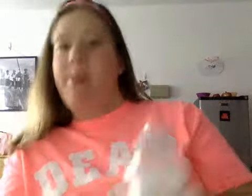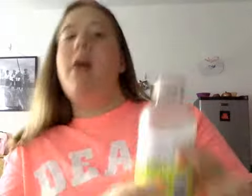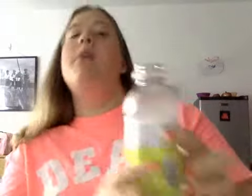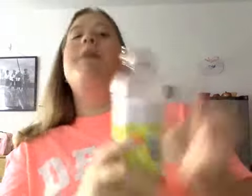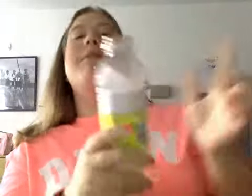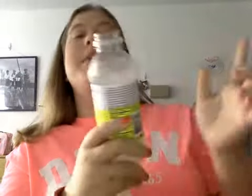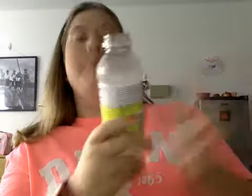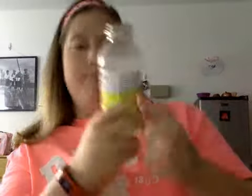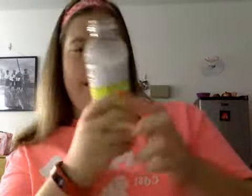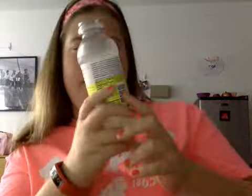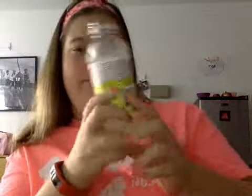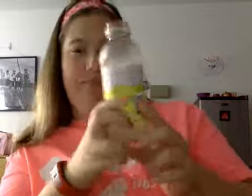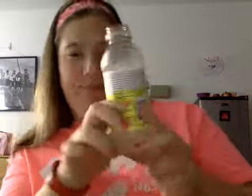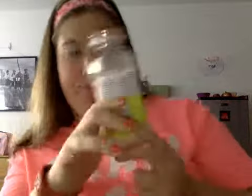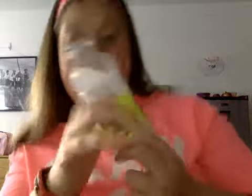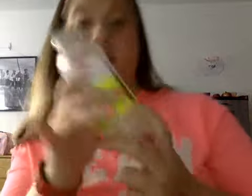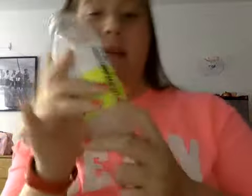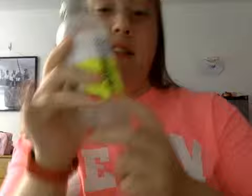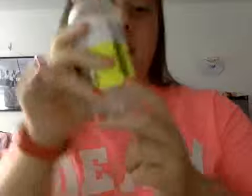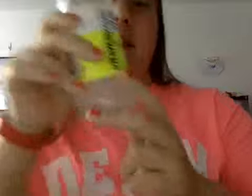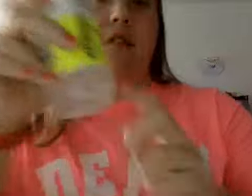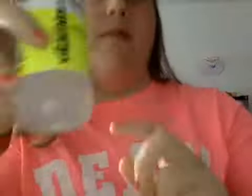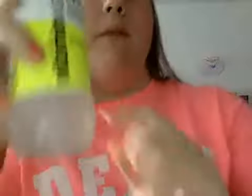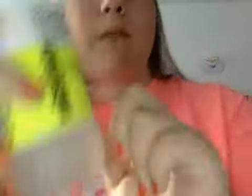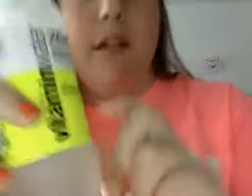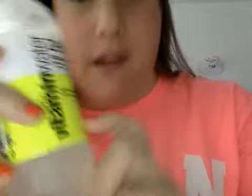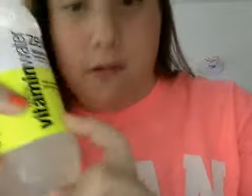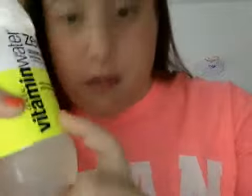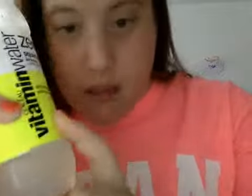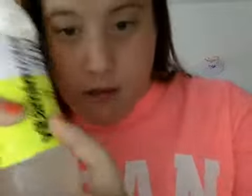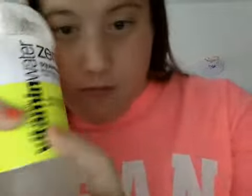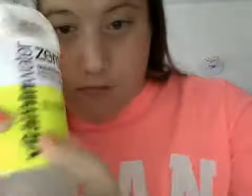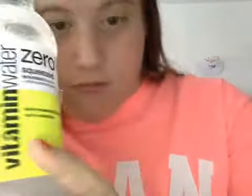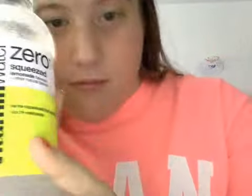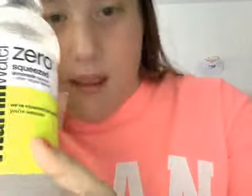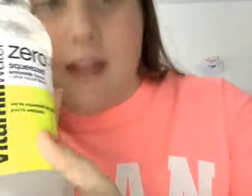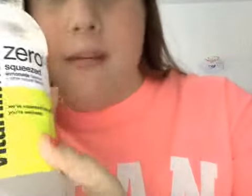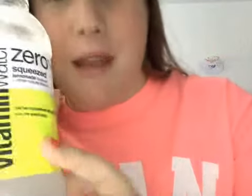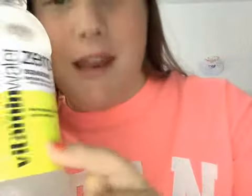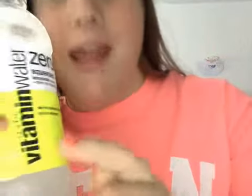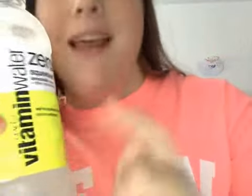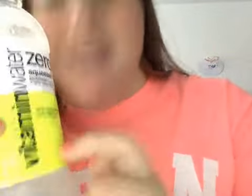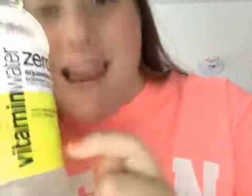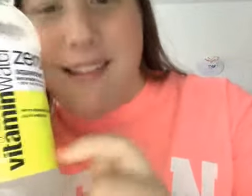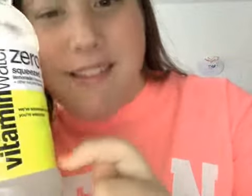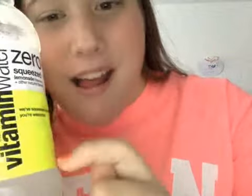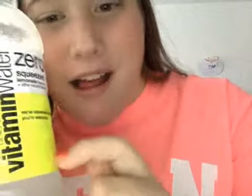by the way this is amazing and it's running water zero and it's somebody to get some